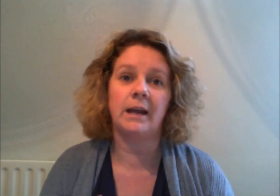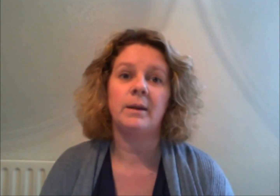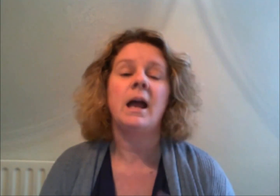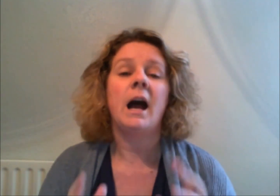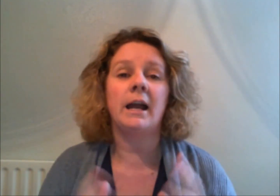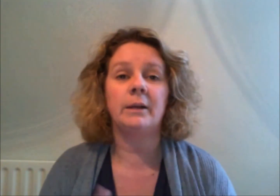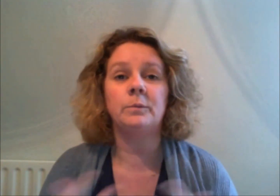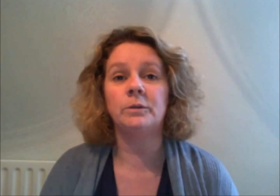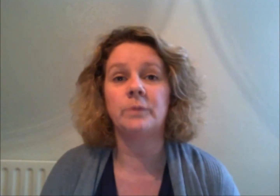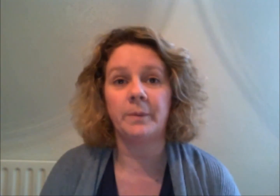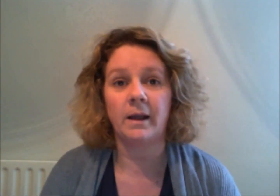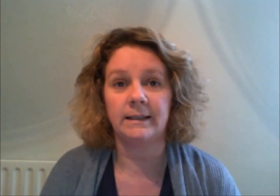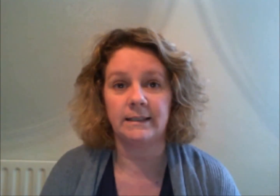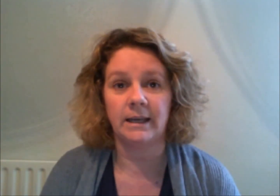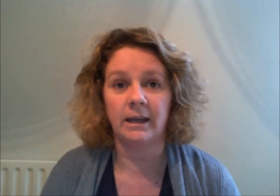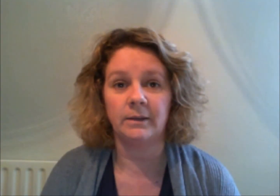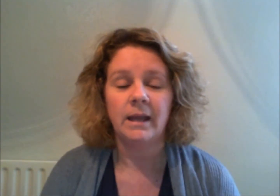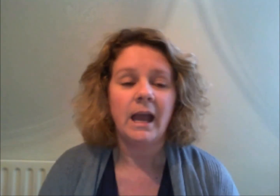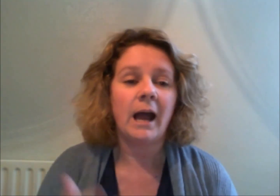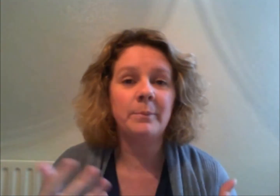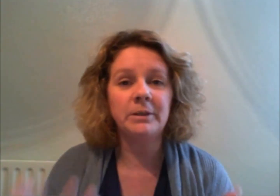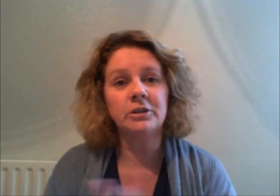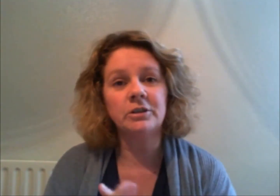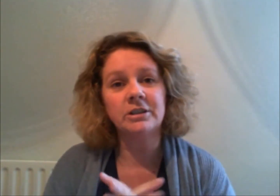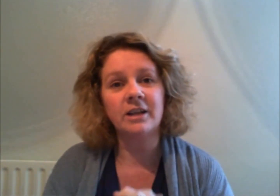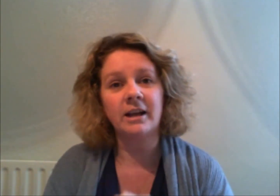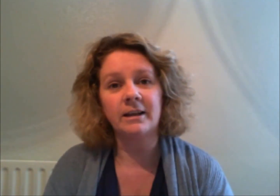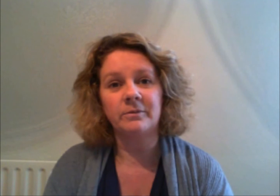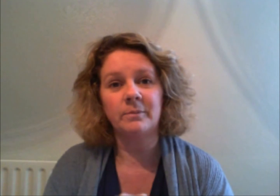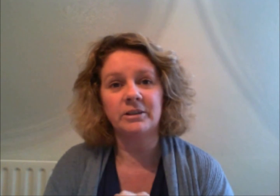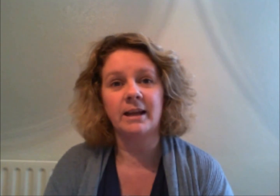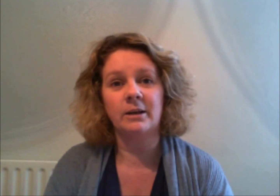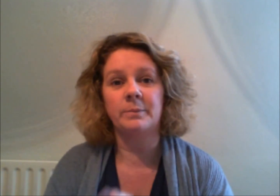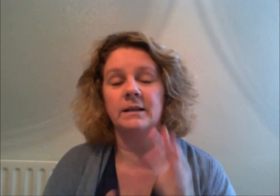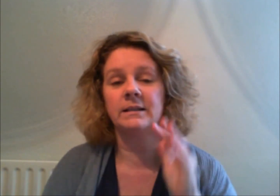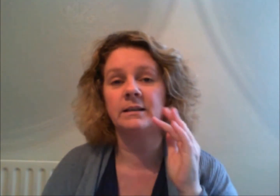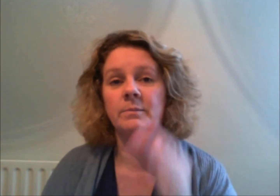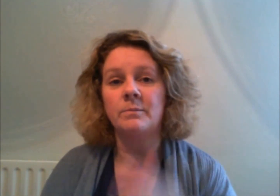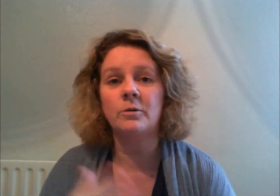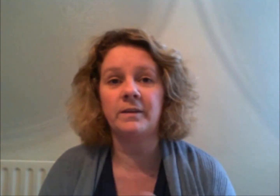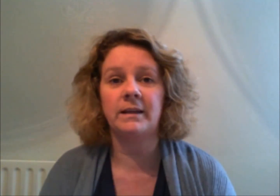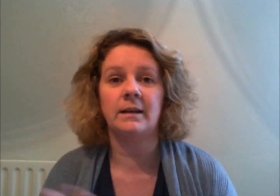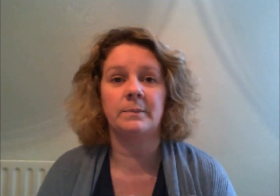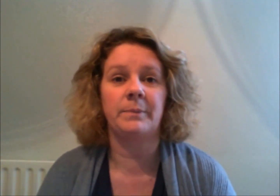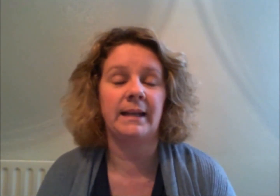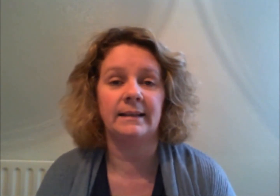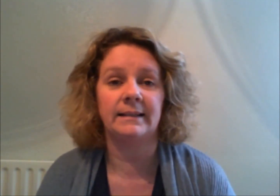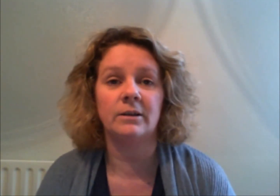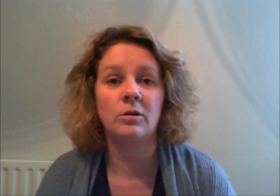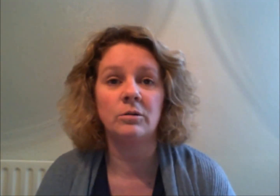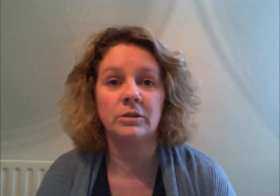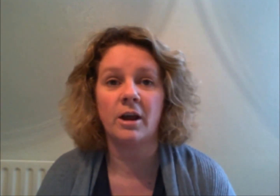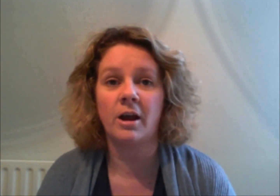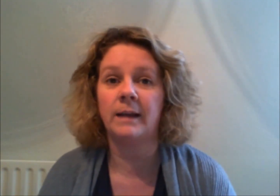and I will reply to you and be sure to sign up for my channel because there are more videos being added all the time